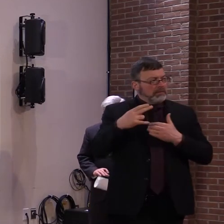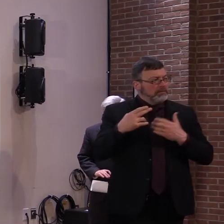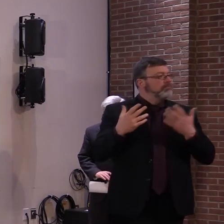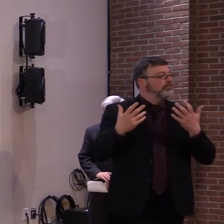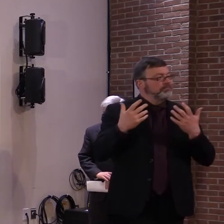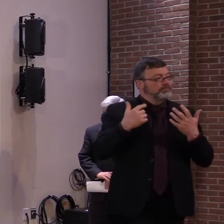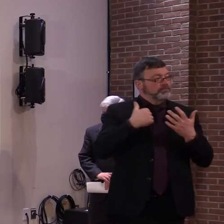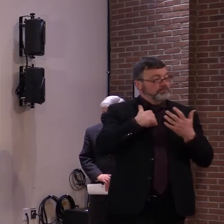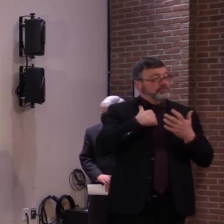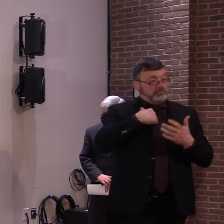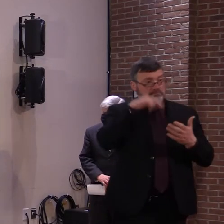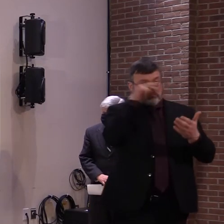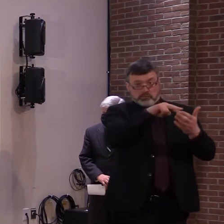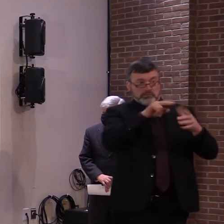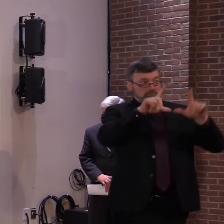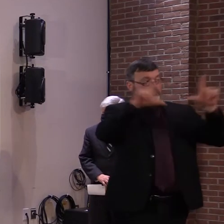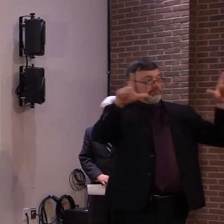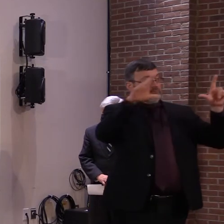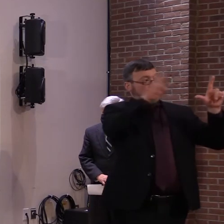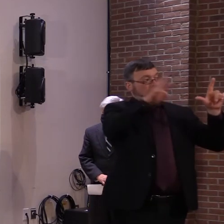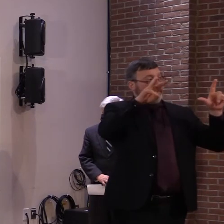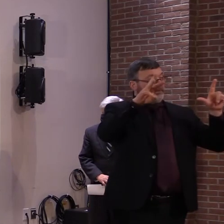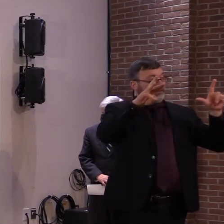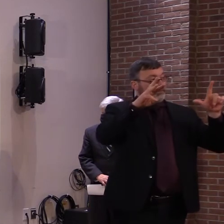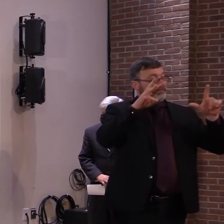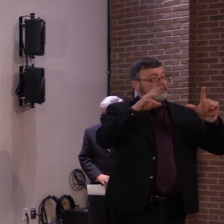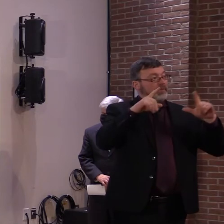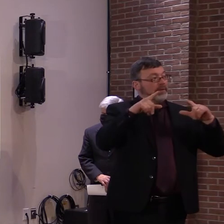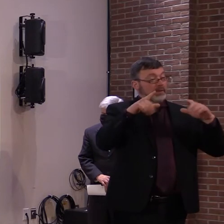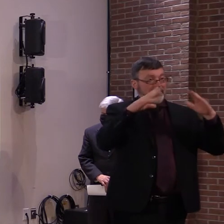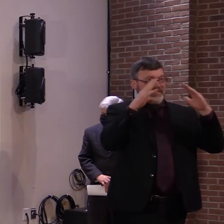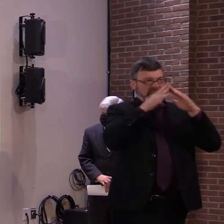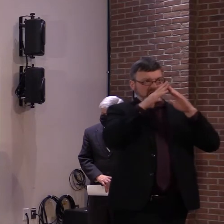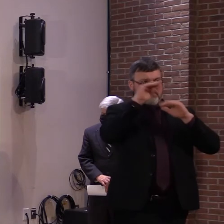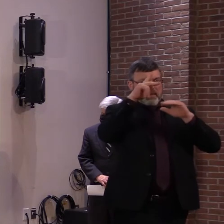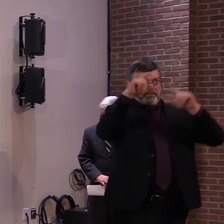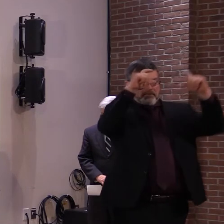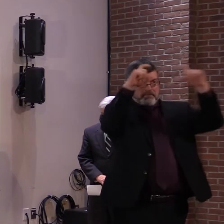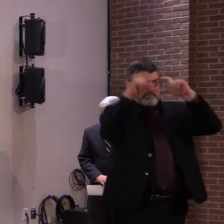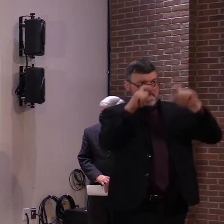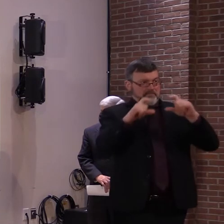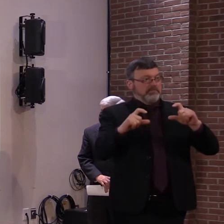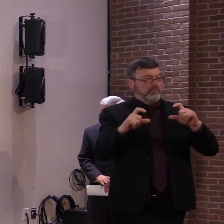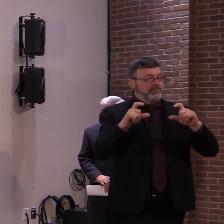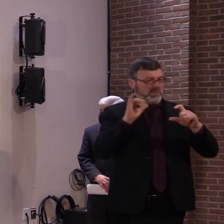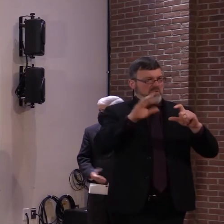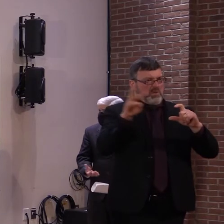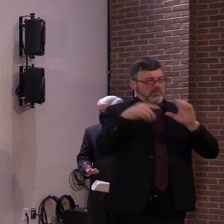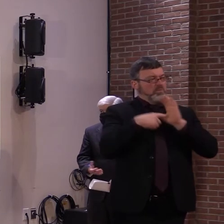revised so that it's now, the table that's with it is now, um, sorted in alphabetical order.